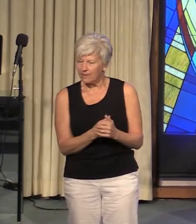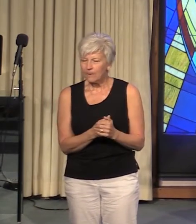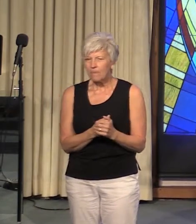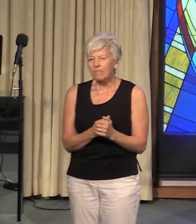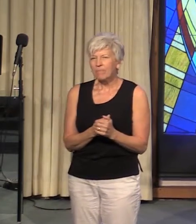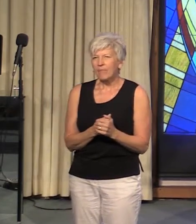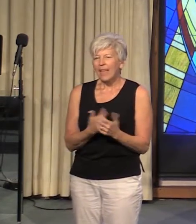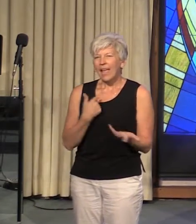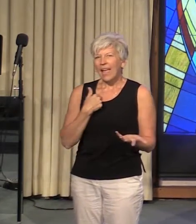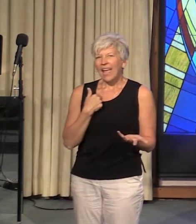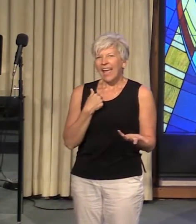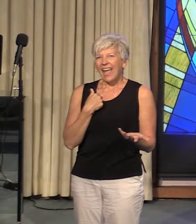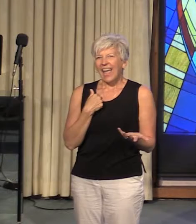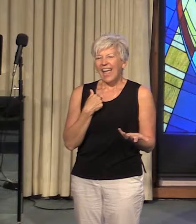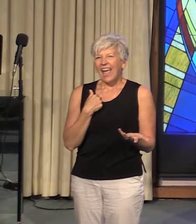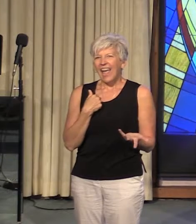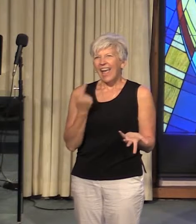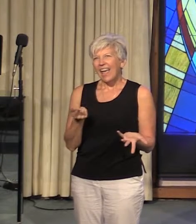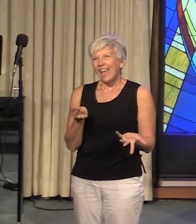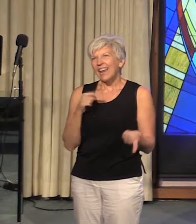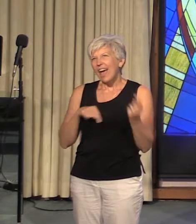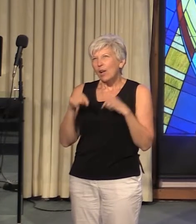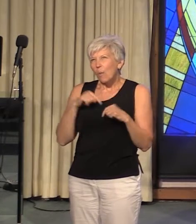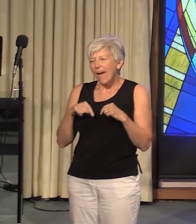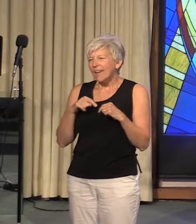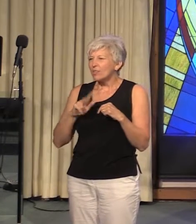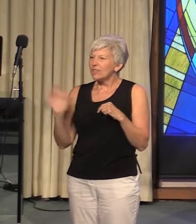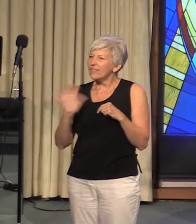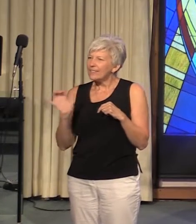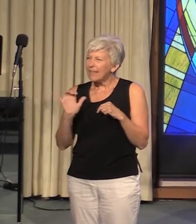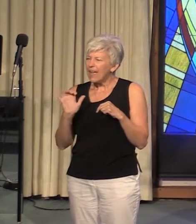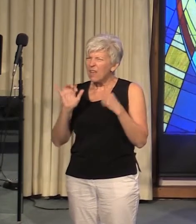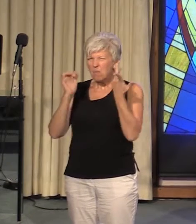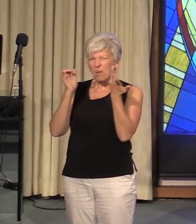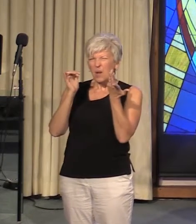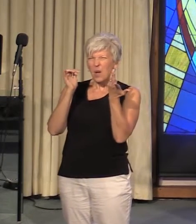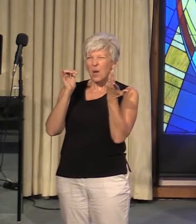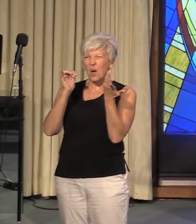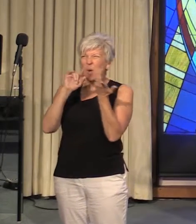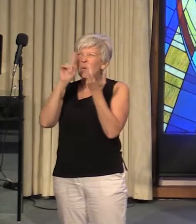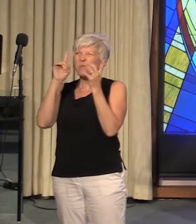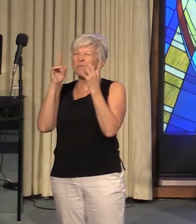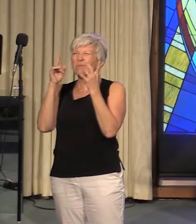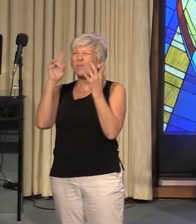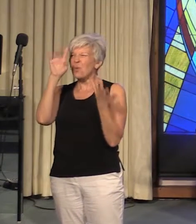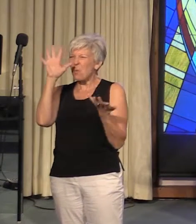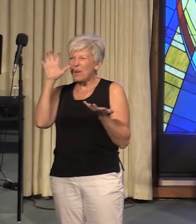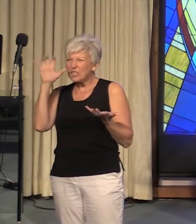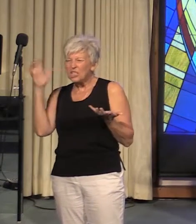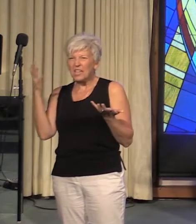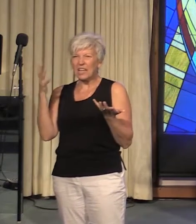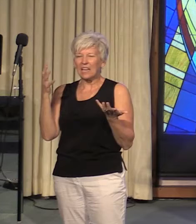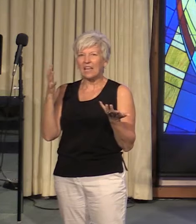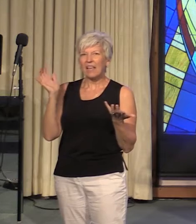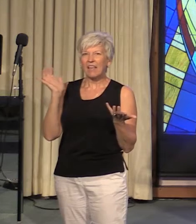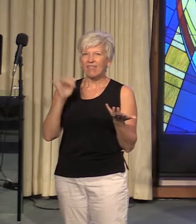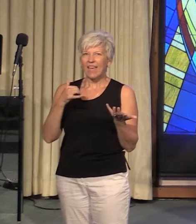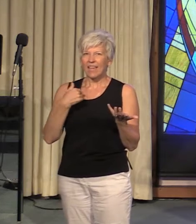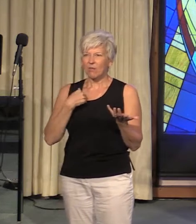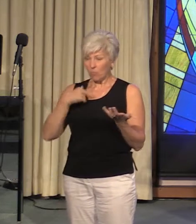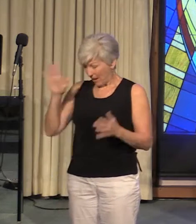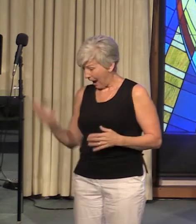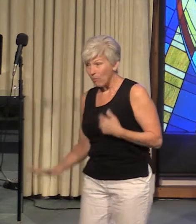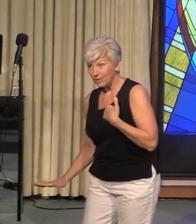And I go back to the same puzzlement that I had as a child, wondering what sort of God would demand the murder of his own son